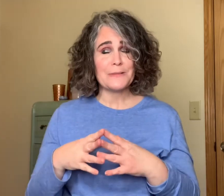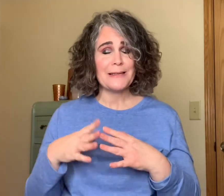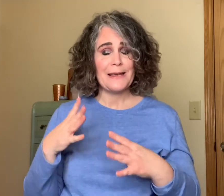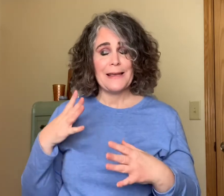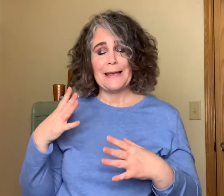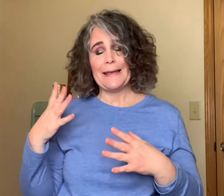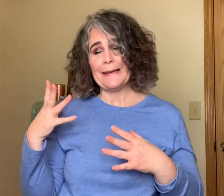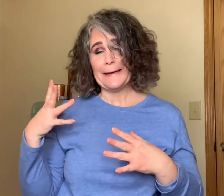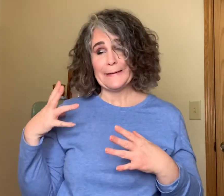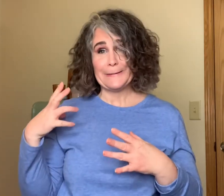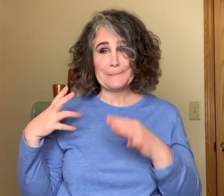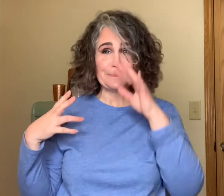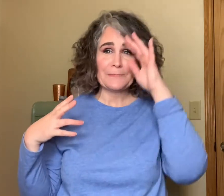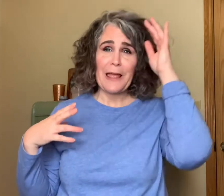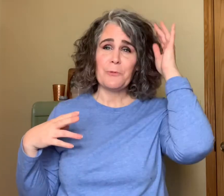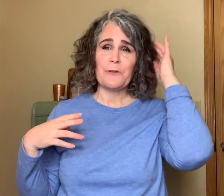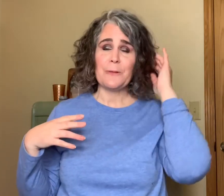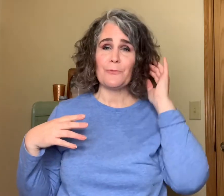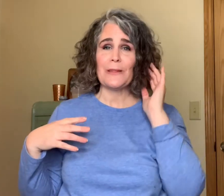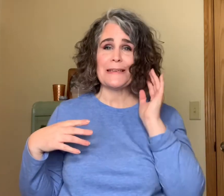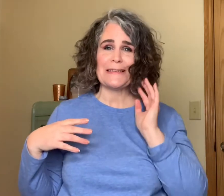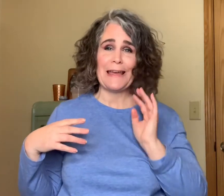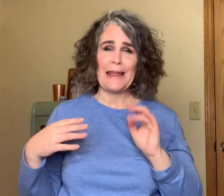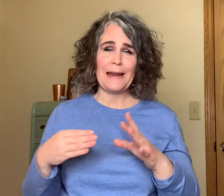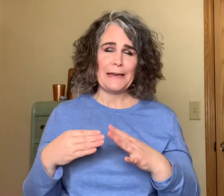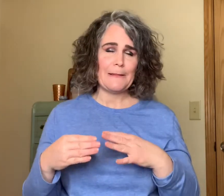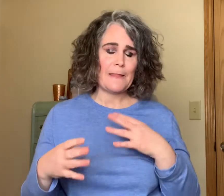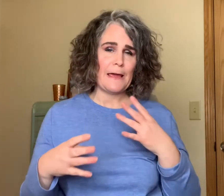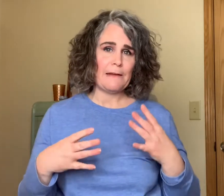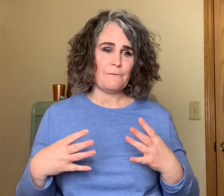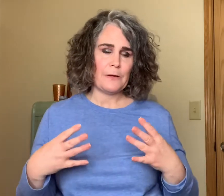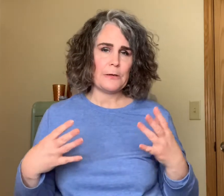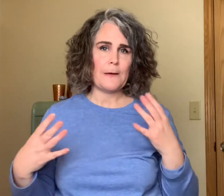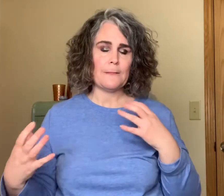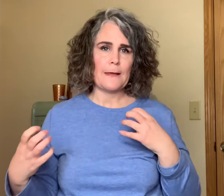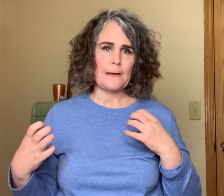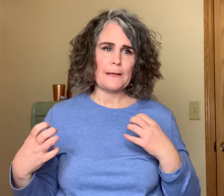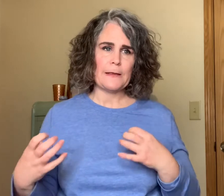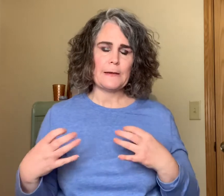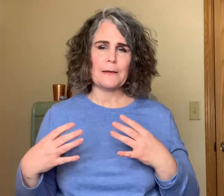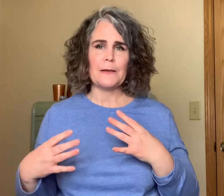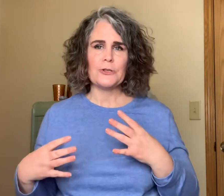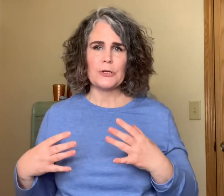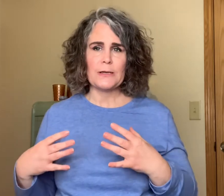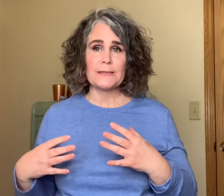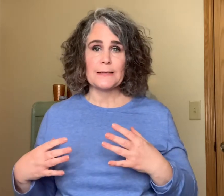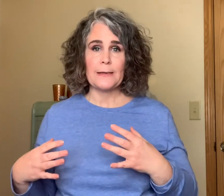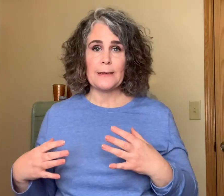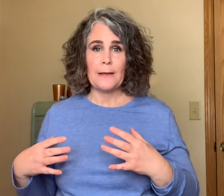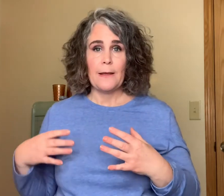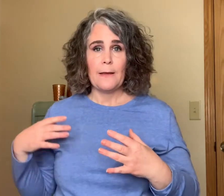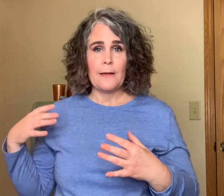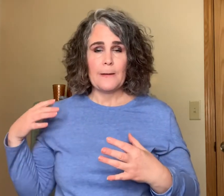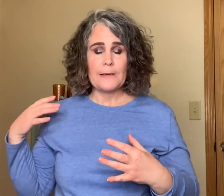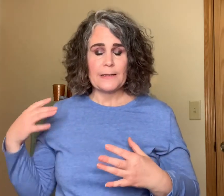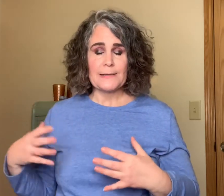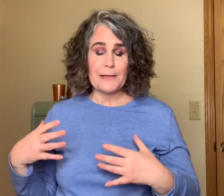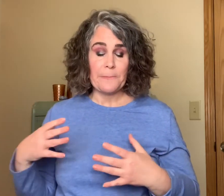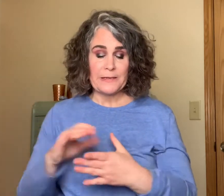and I would have been really sad had I done that and found out that it just does not mix